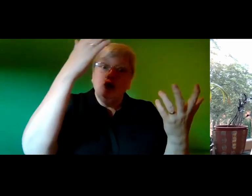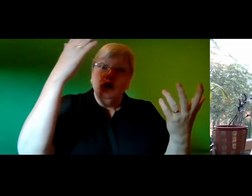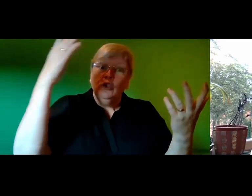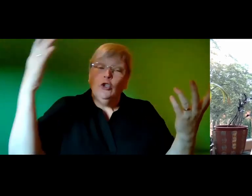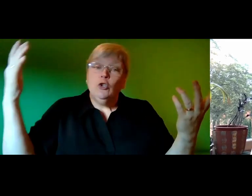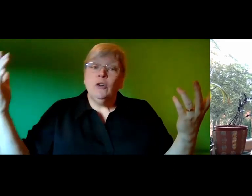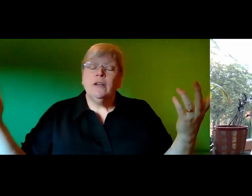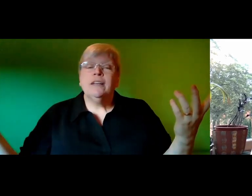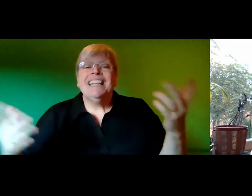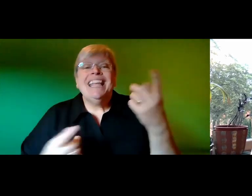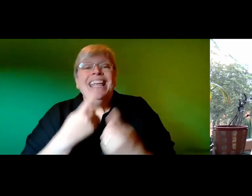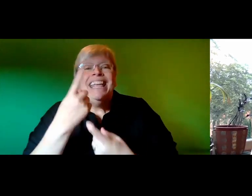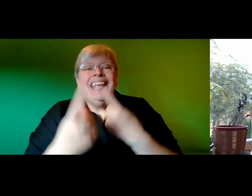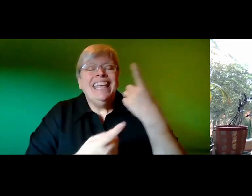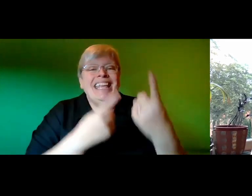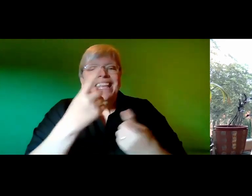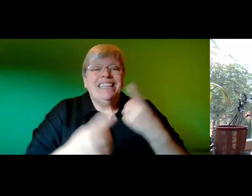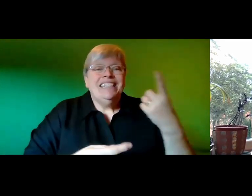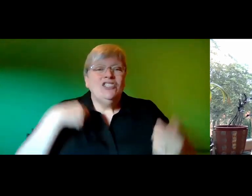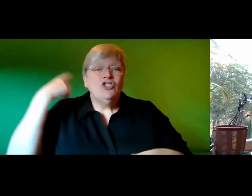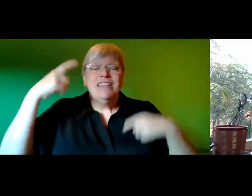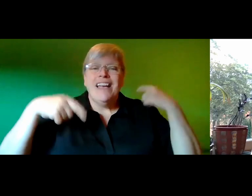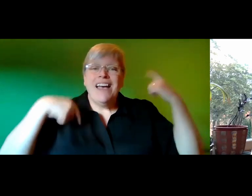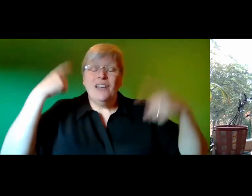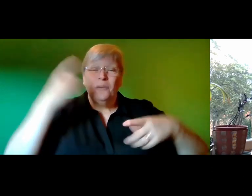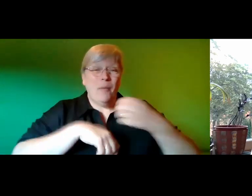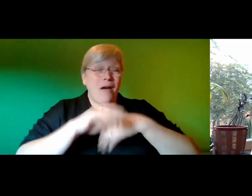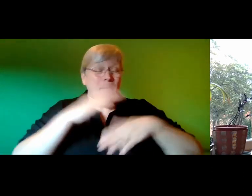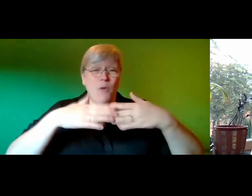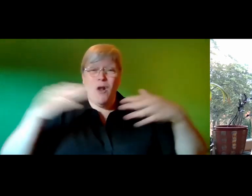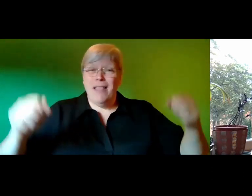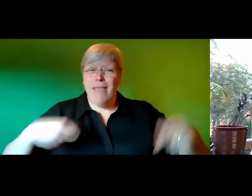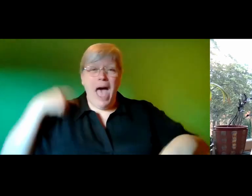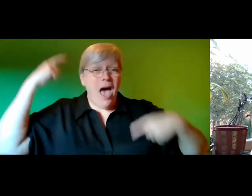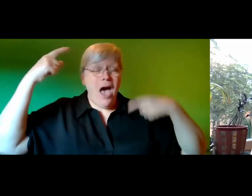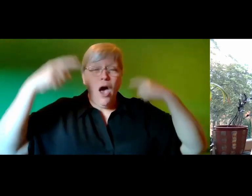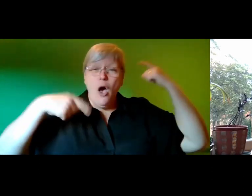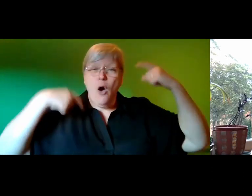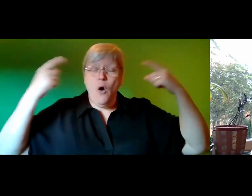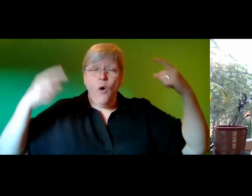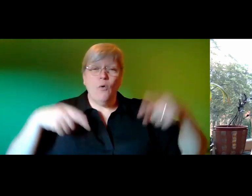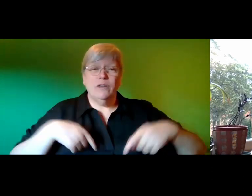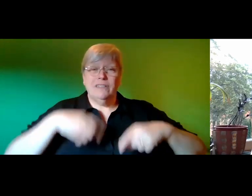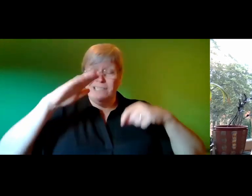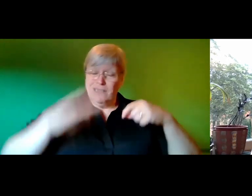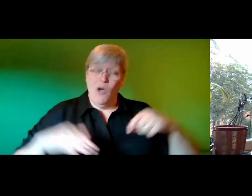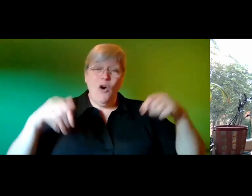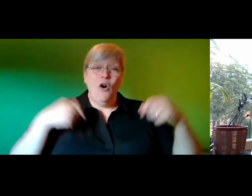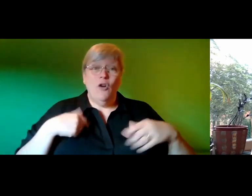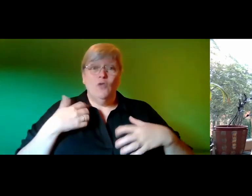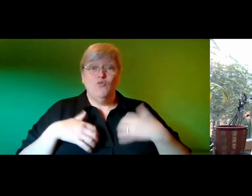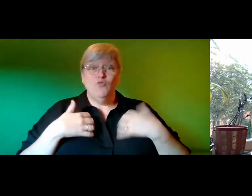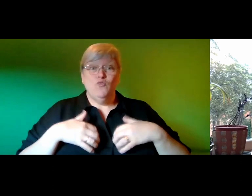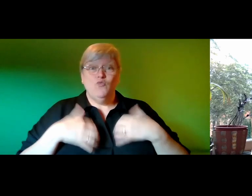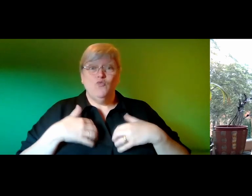each note played sarah's echo was even louder than the music her petite figure etching off the chair through the sheer excitement of the